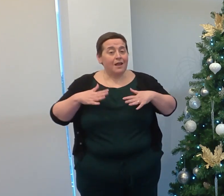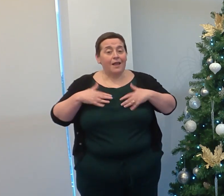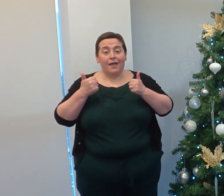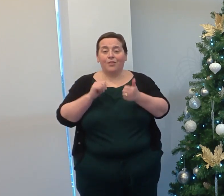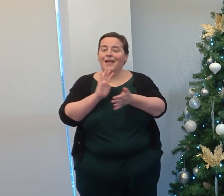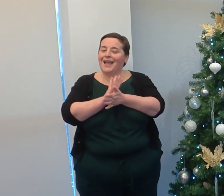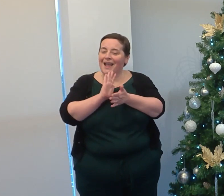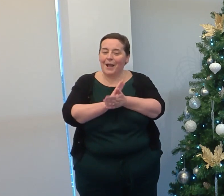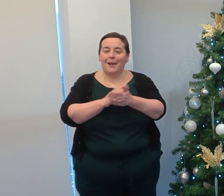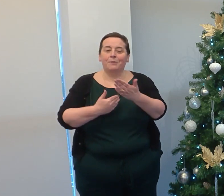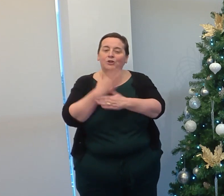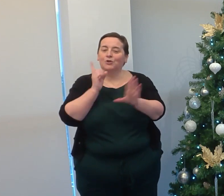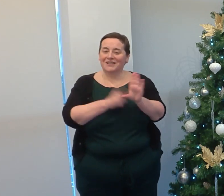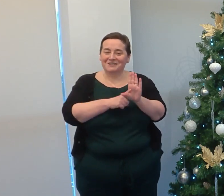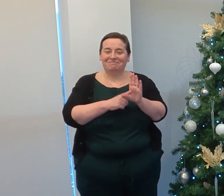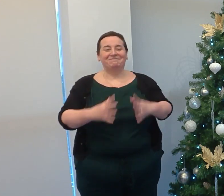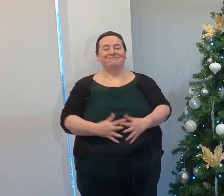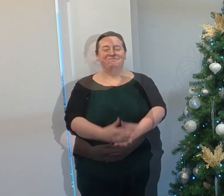healthy and prosperous new year.